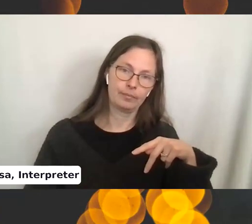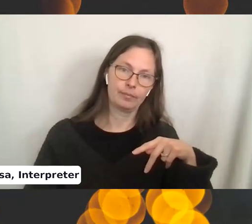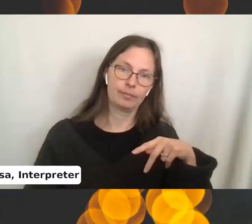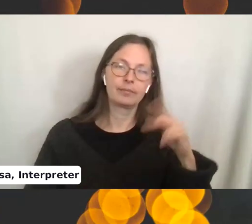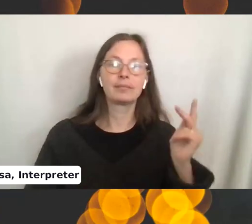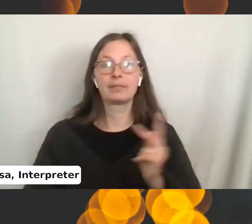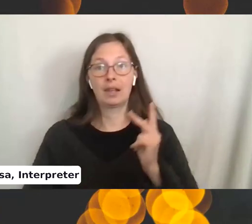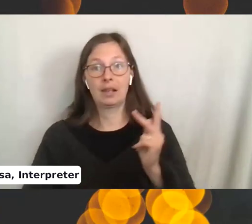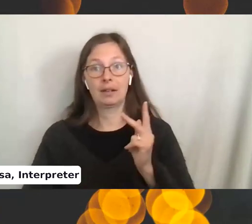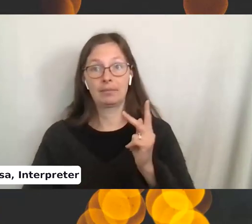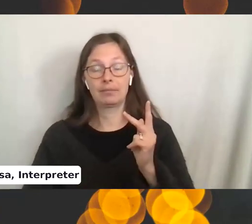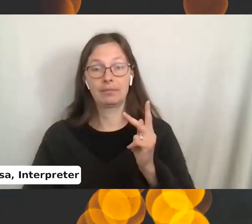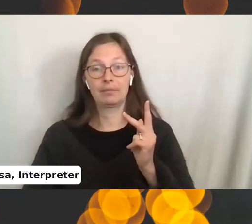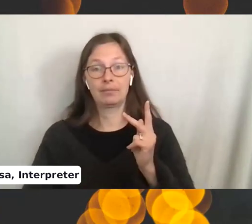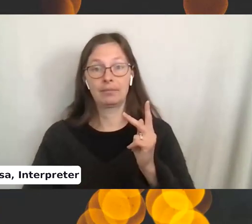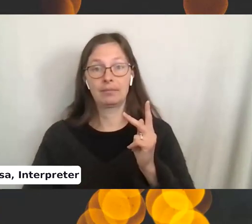Knit.